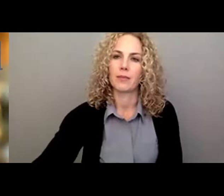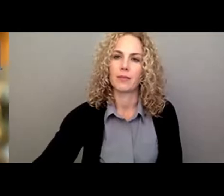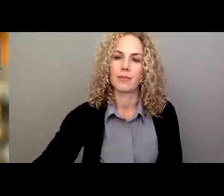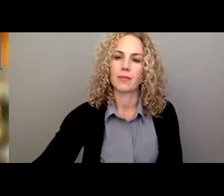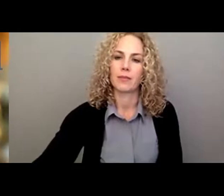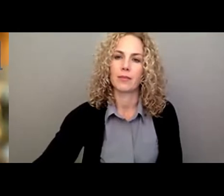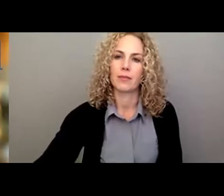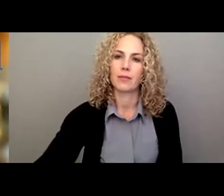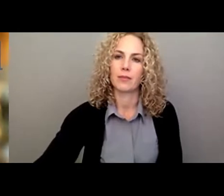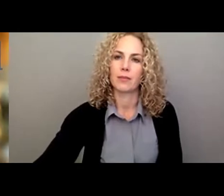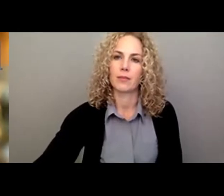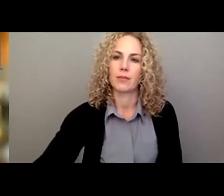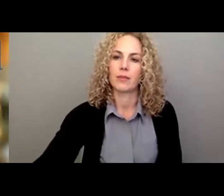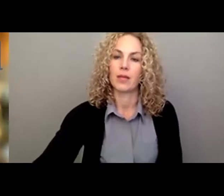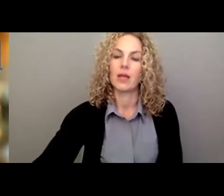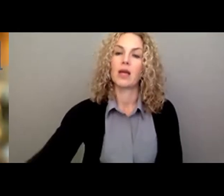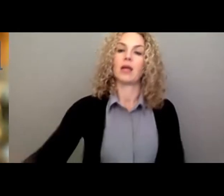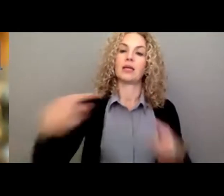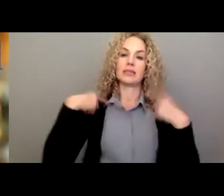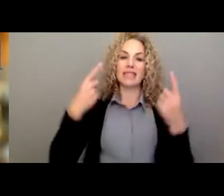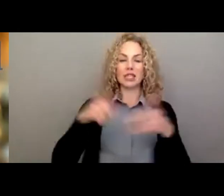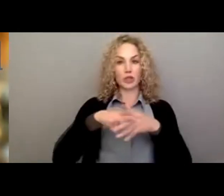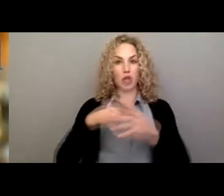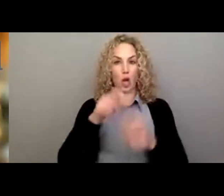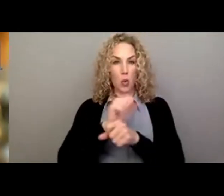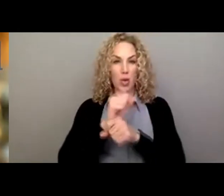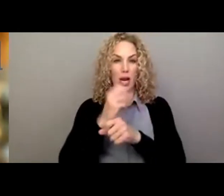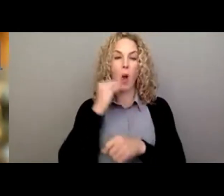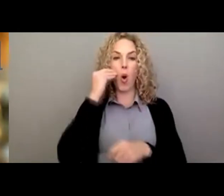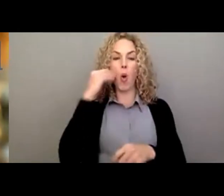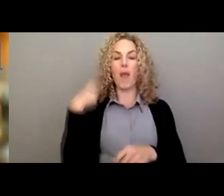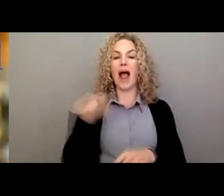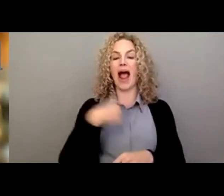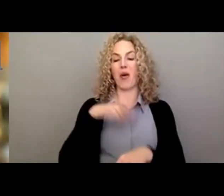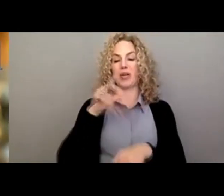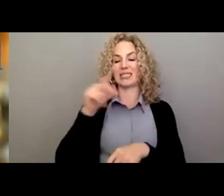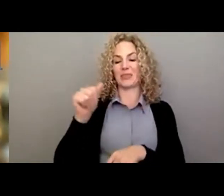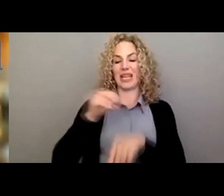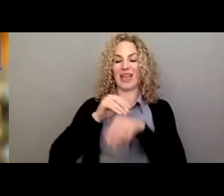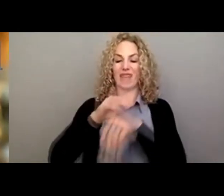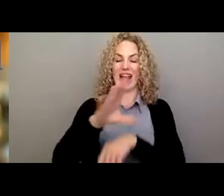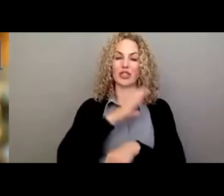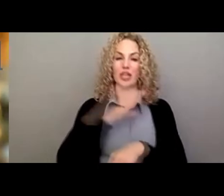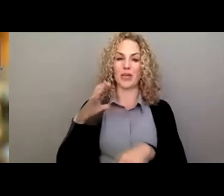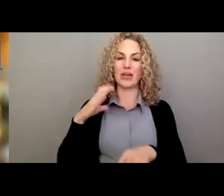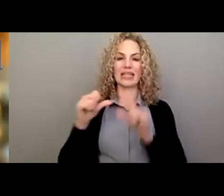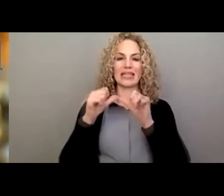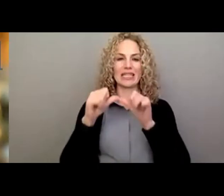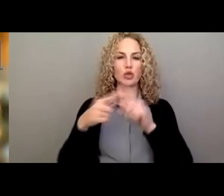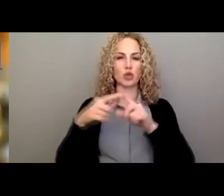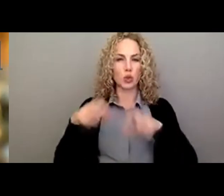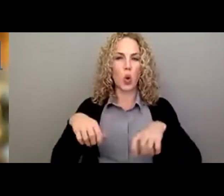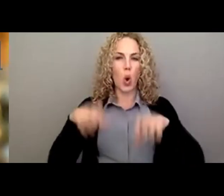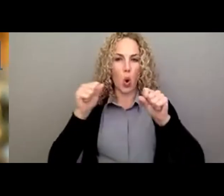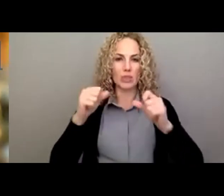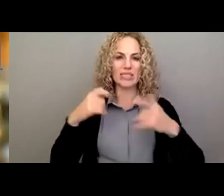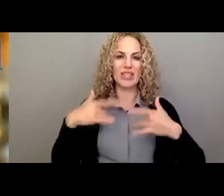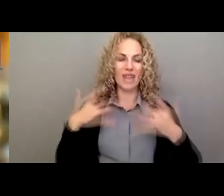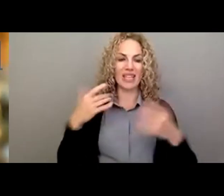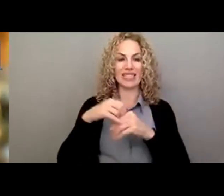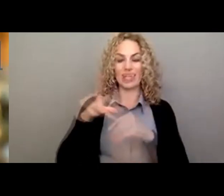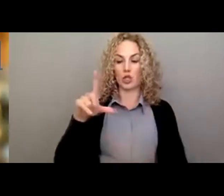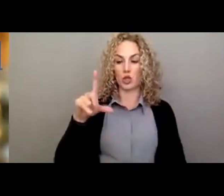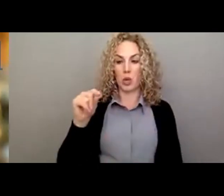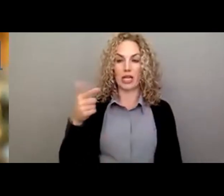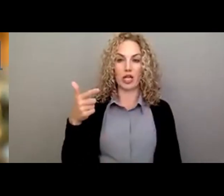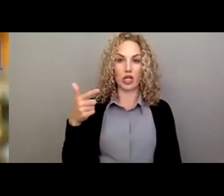Since we started working from home, our Disability Advisory Committee has continued to host events. In 2021,